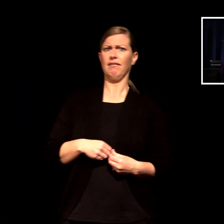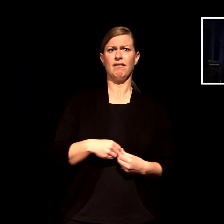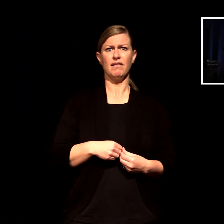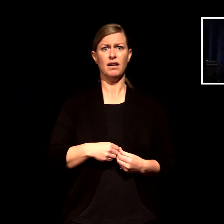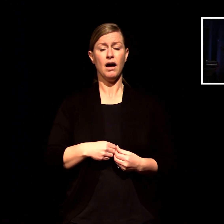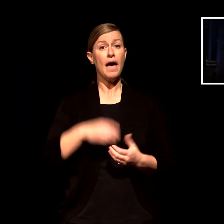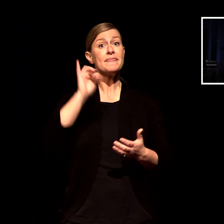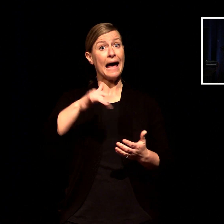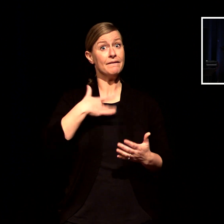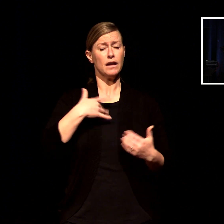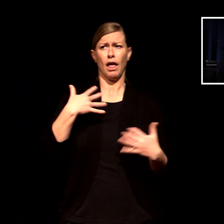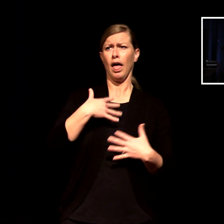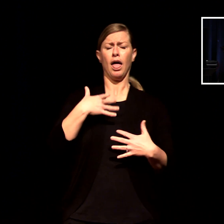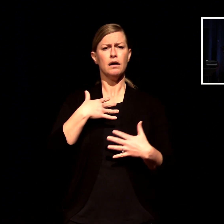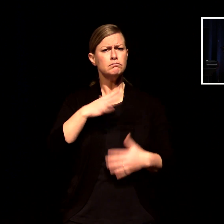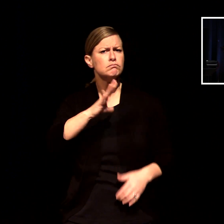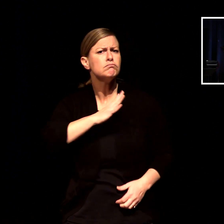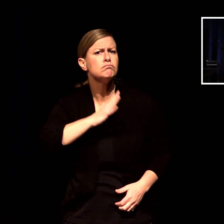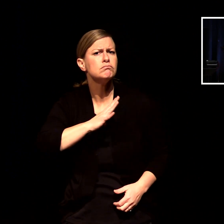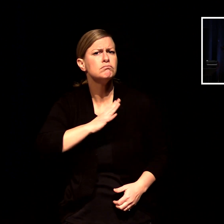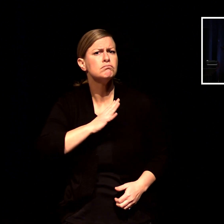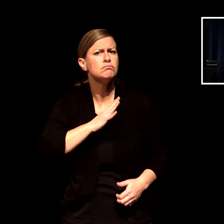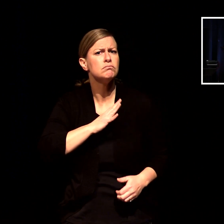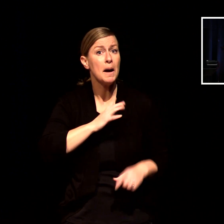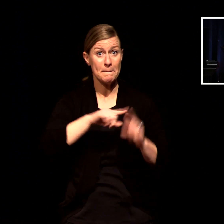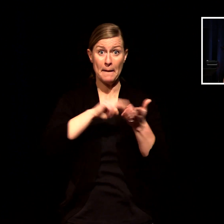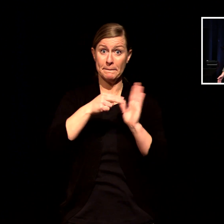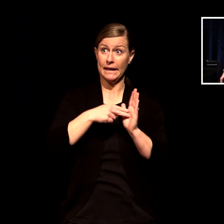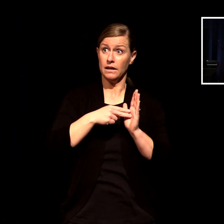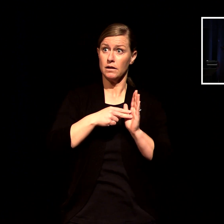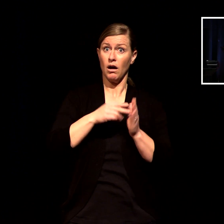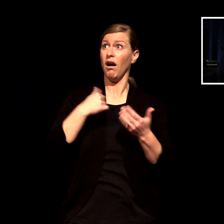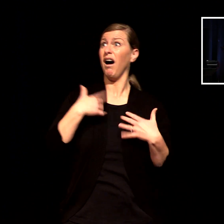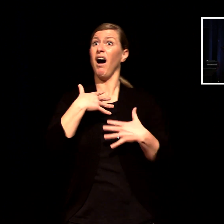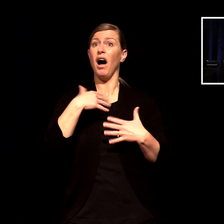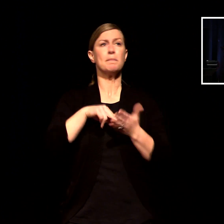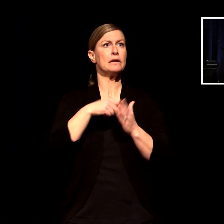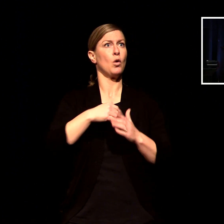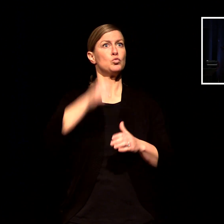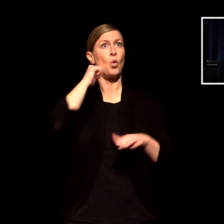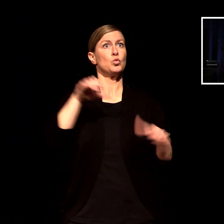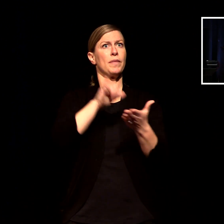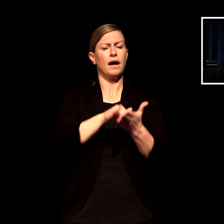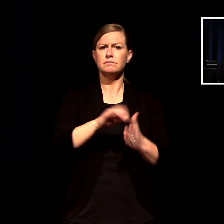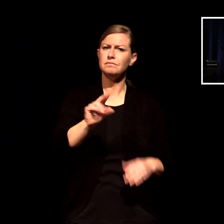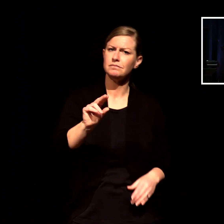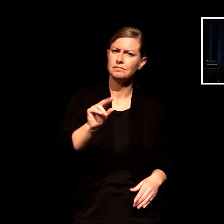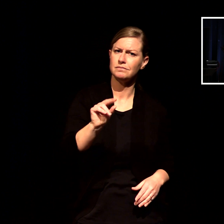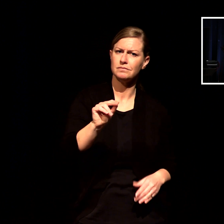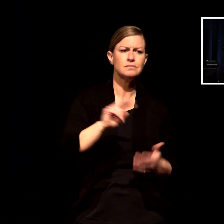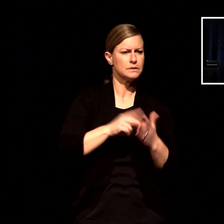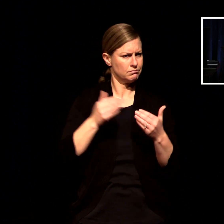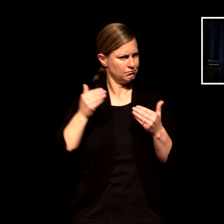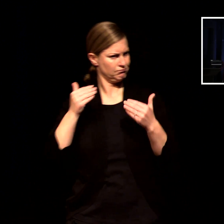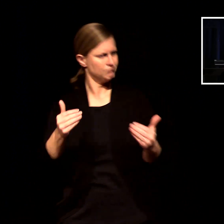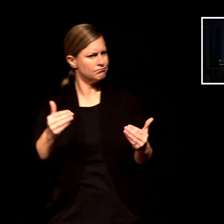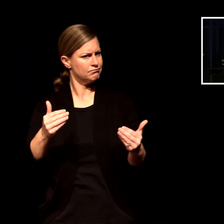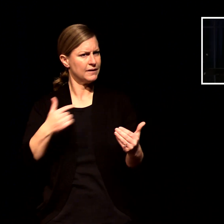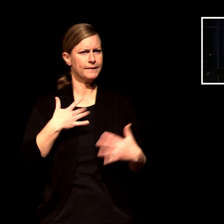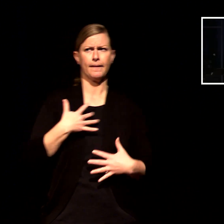us you see the world doesn't need us on the bench the world needs us on mission and that's what we're